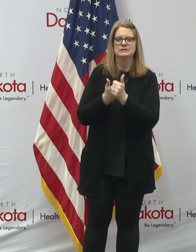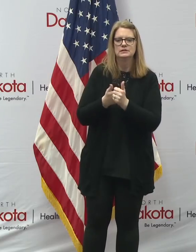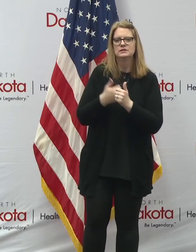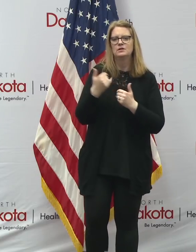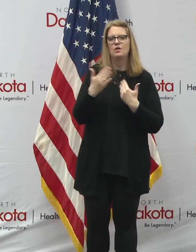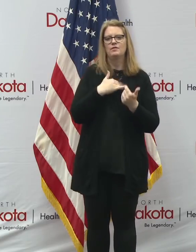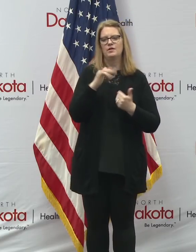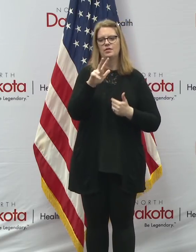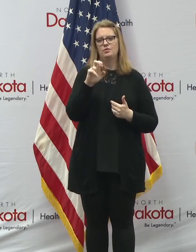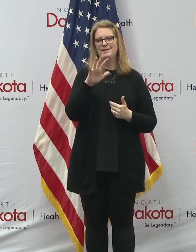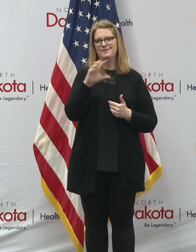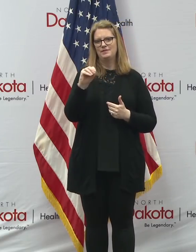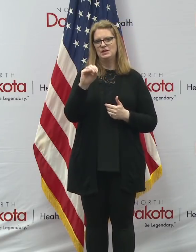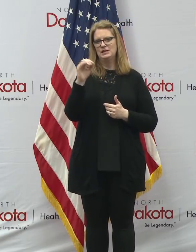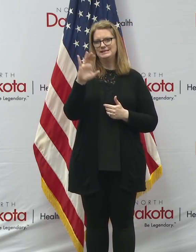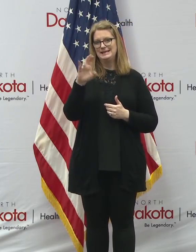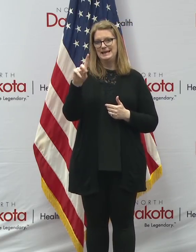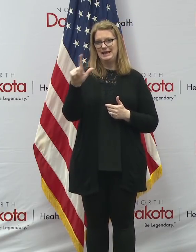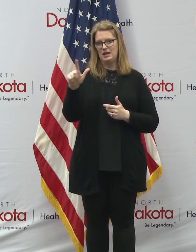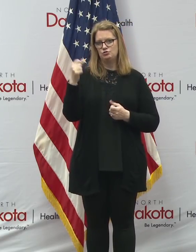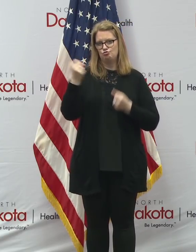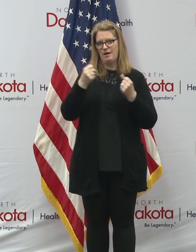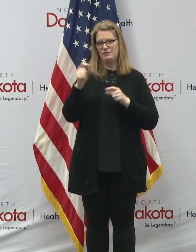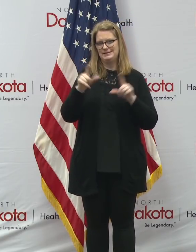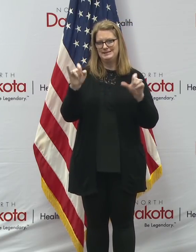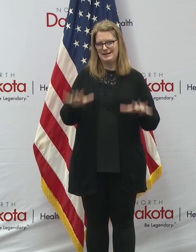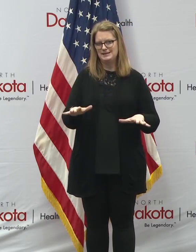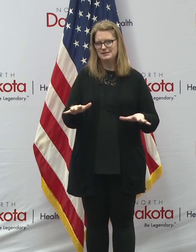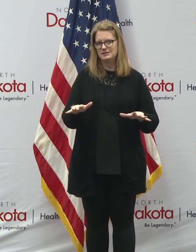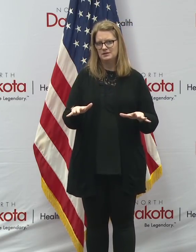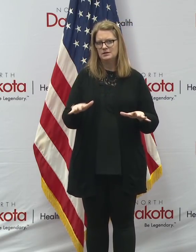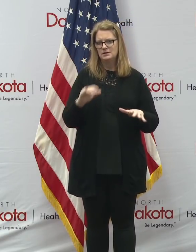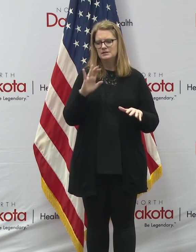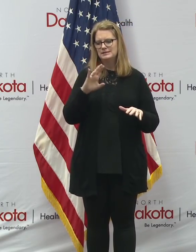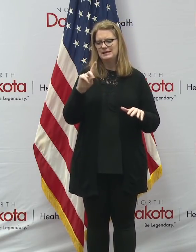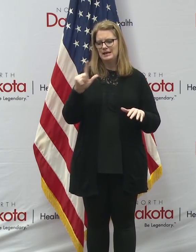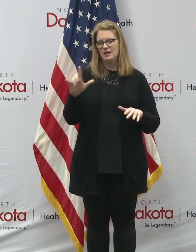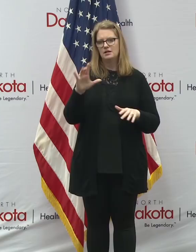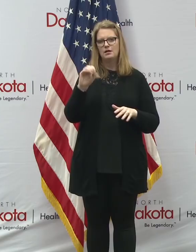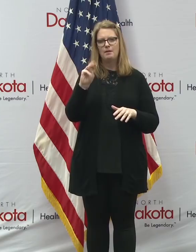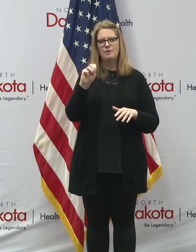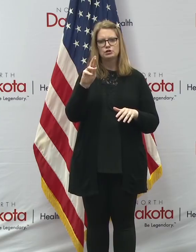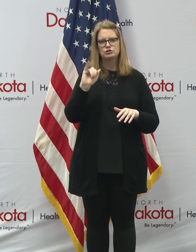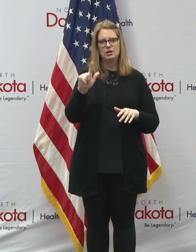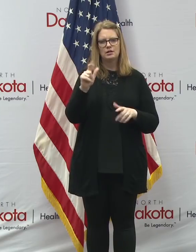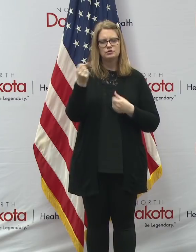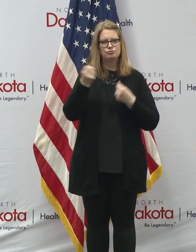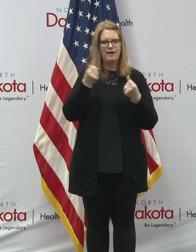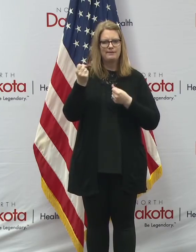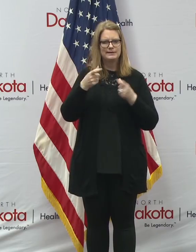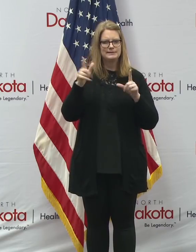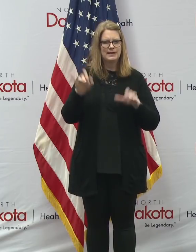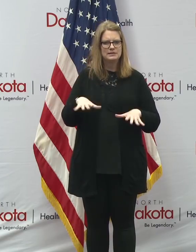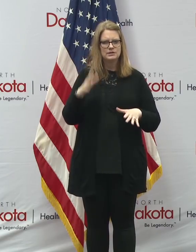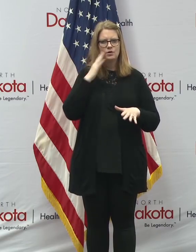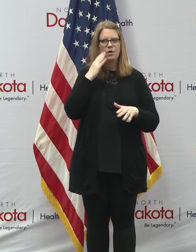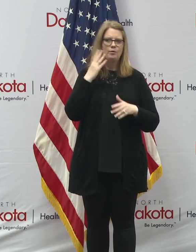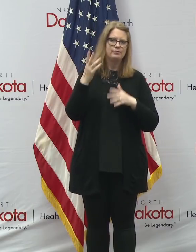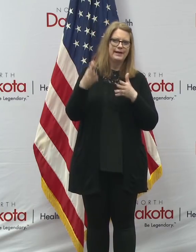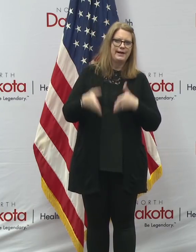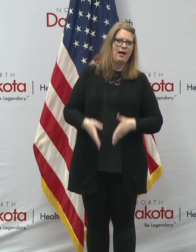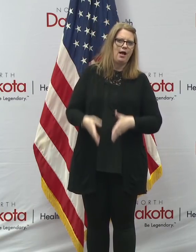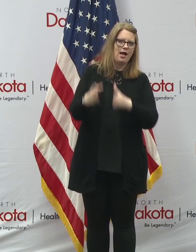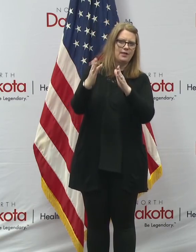CDL driver's tests under the new standard operating. CDL meaning commercial driver's license, on-road testing with the